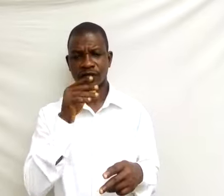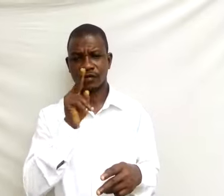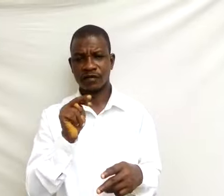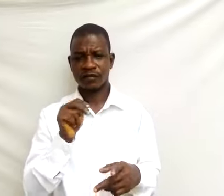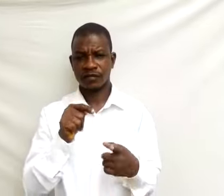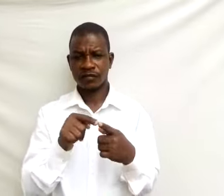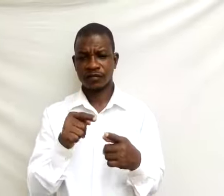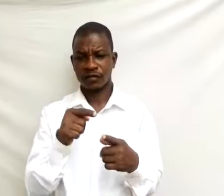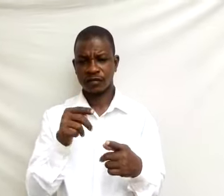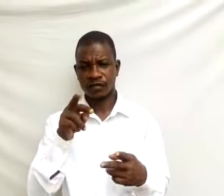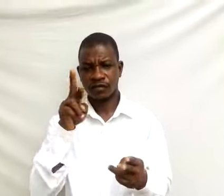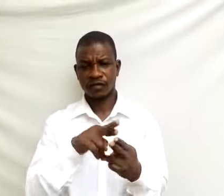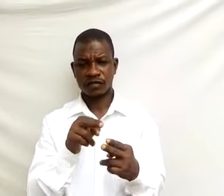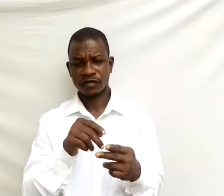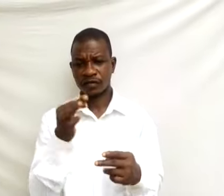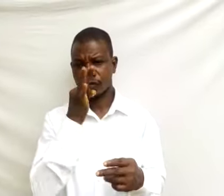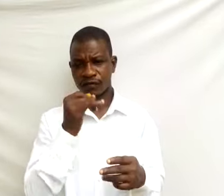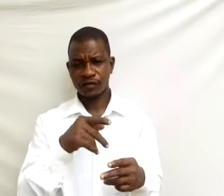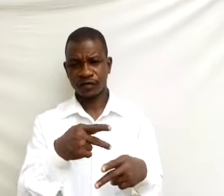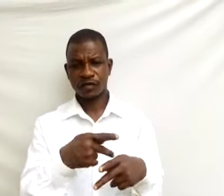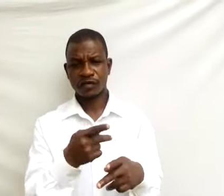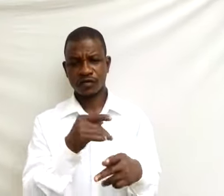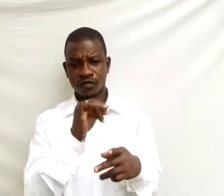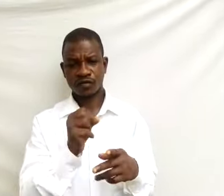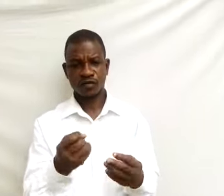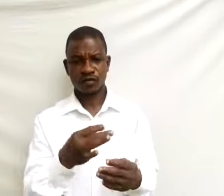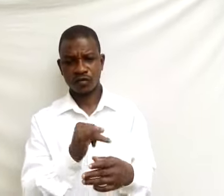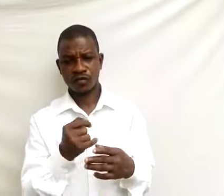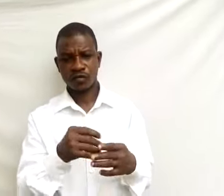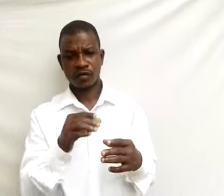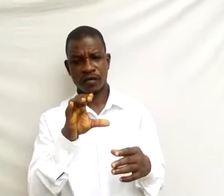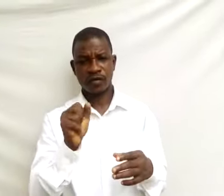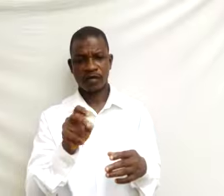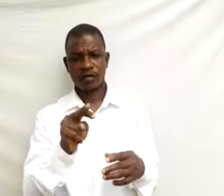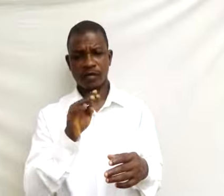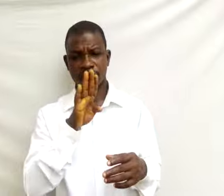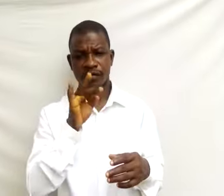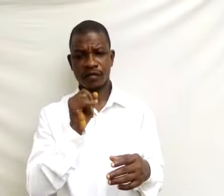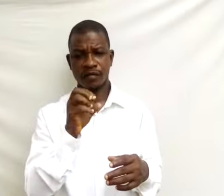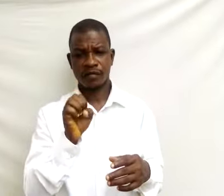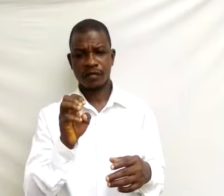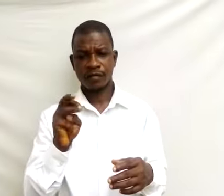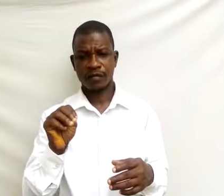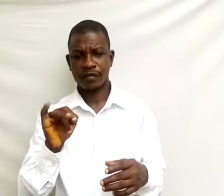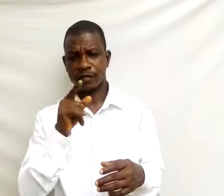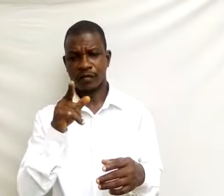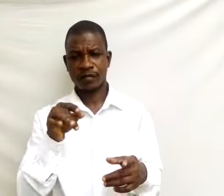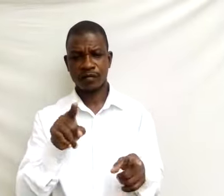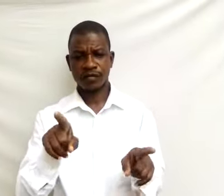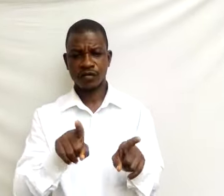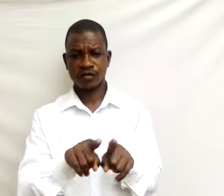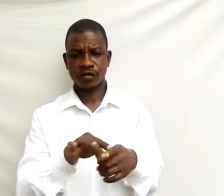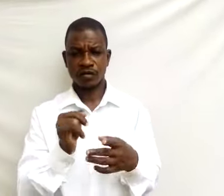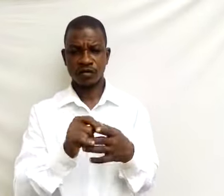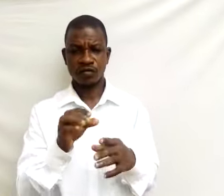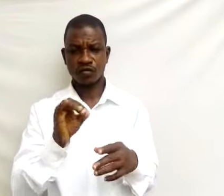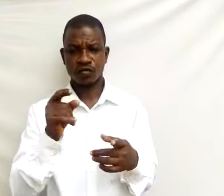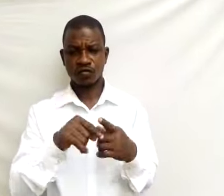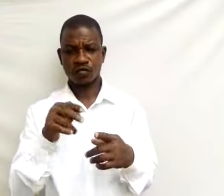pollution and production of carbon emissions, so as to reduce its impact on